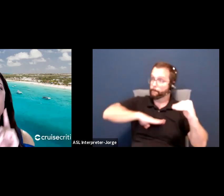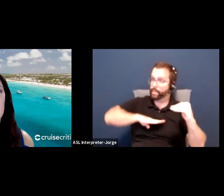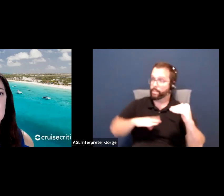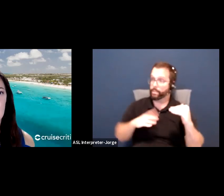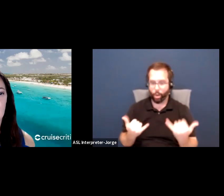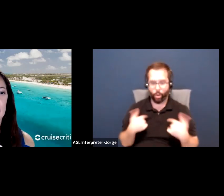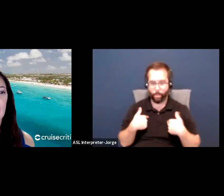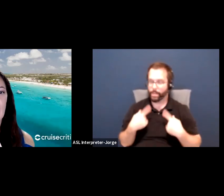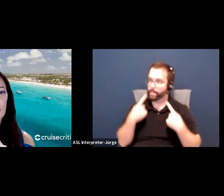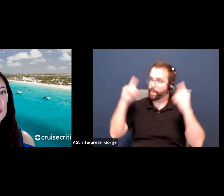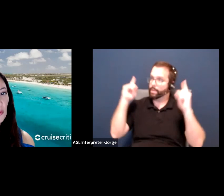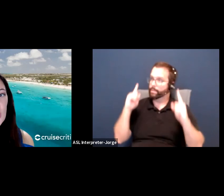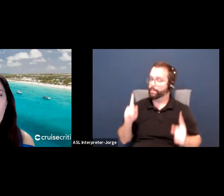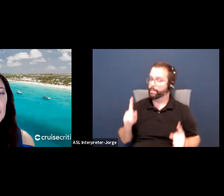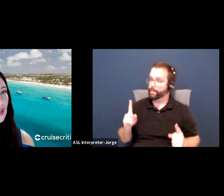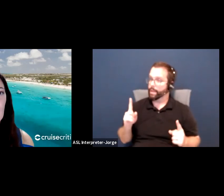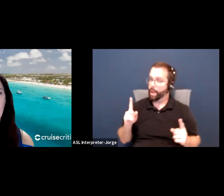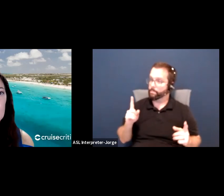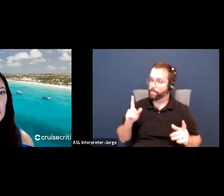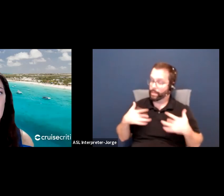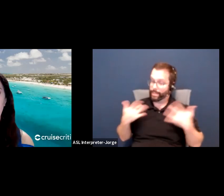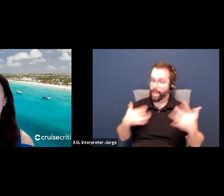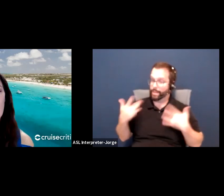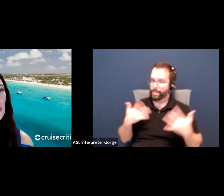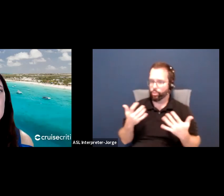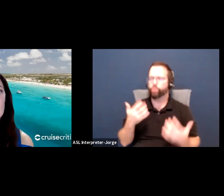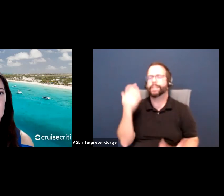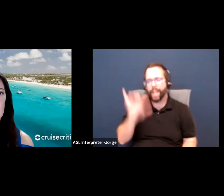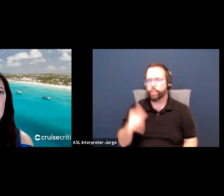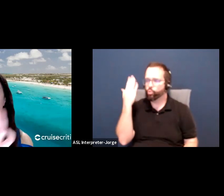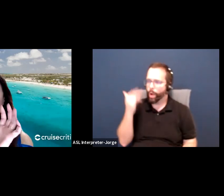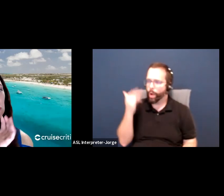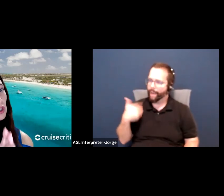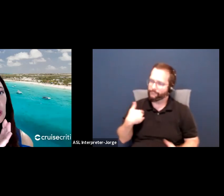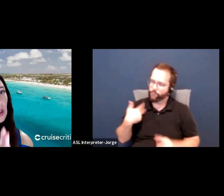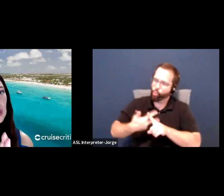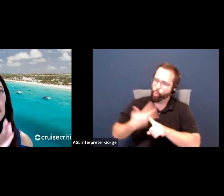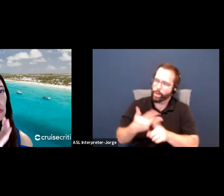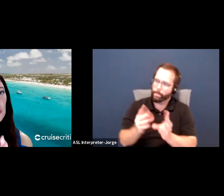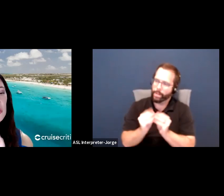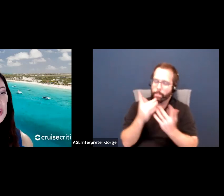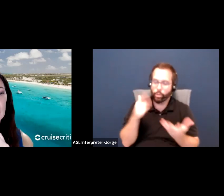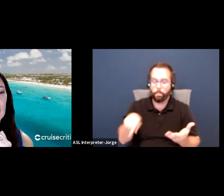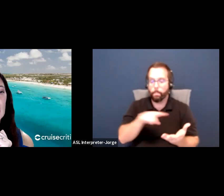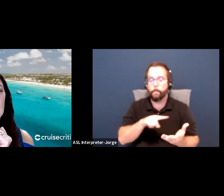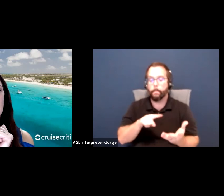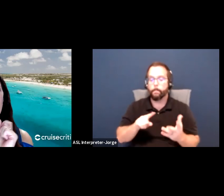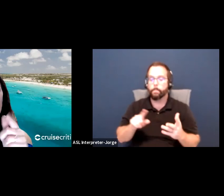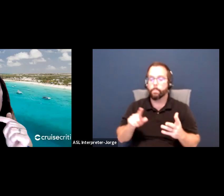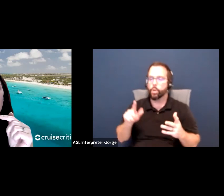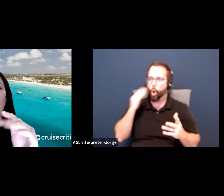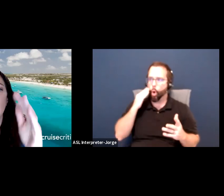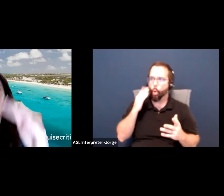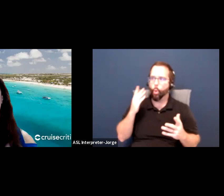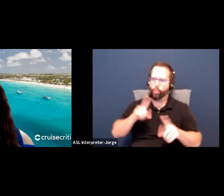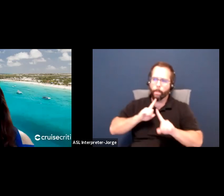quarterly meetings and people know what they're going to have to report on. They know their measures. And so it's real clear, it's real succinct. So